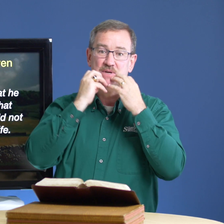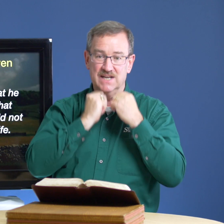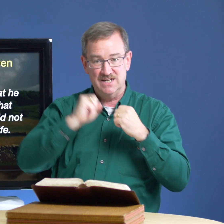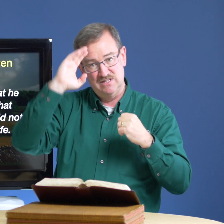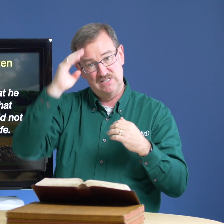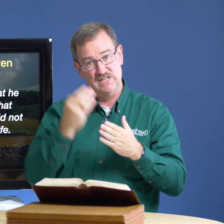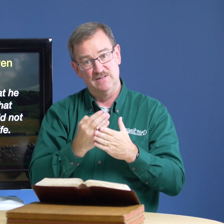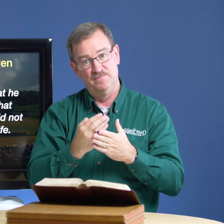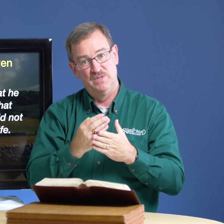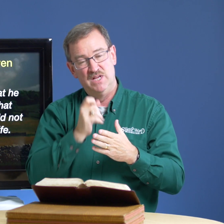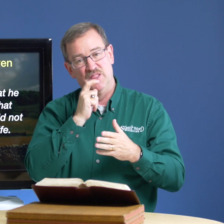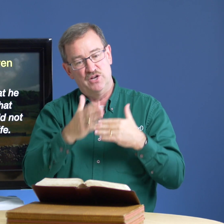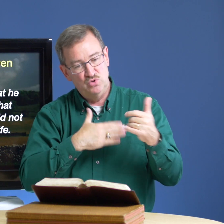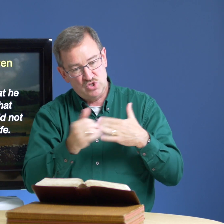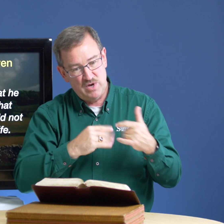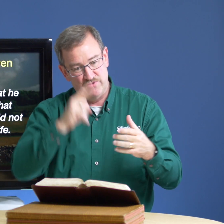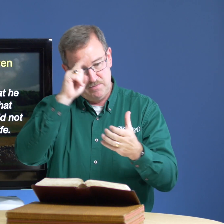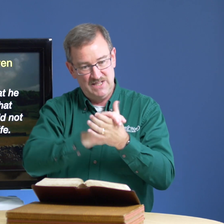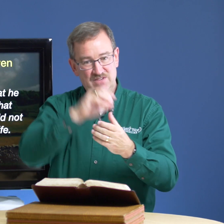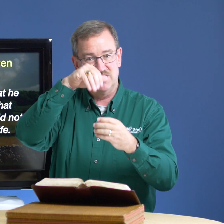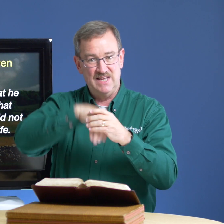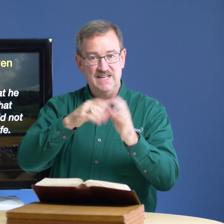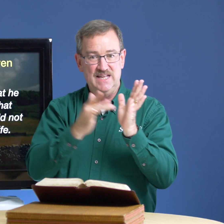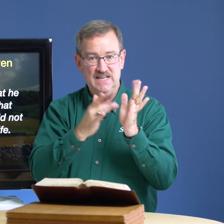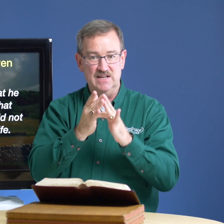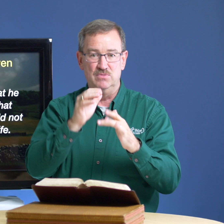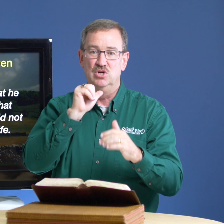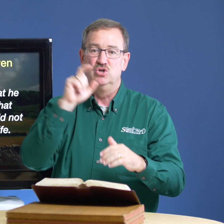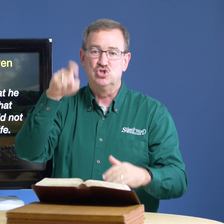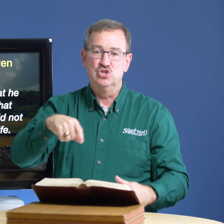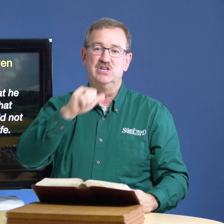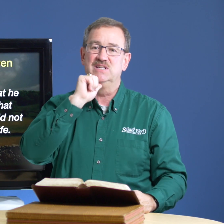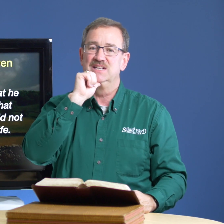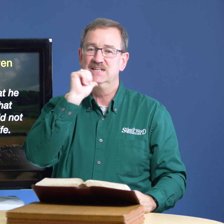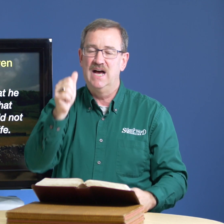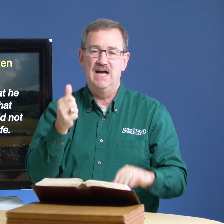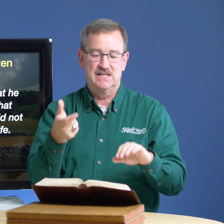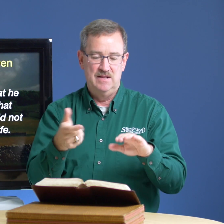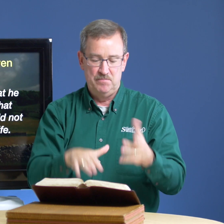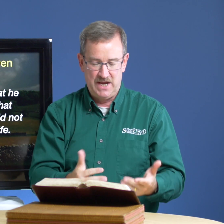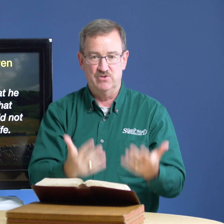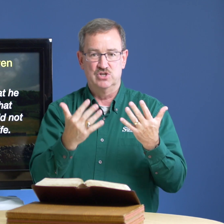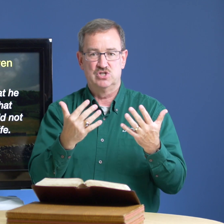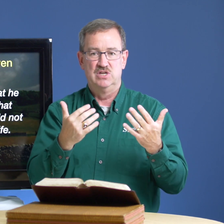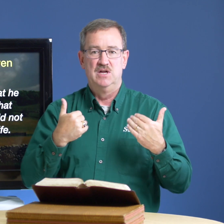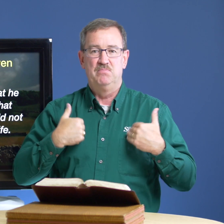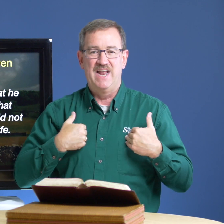begotten son that whosoever believeth in him should not perish but